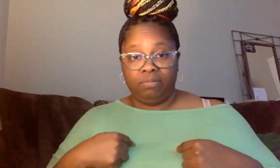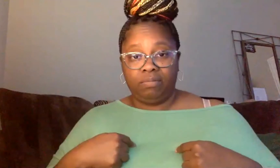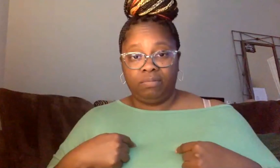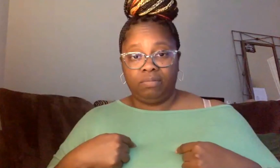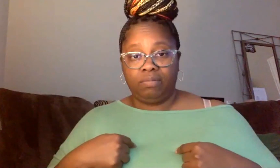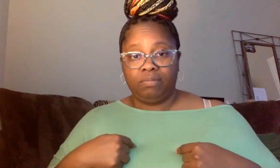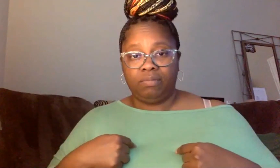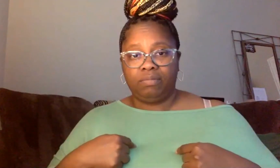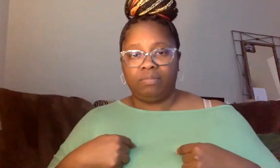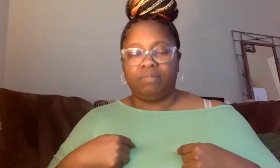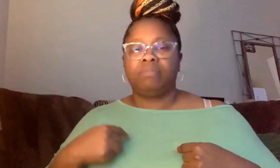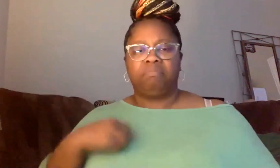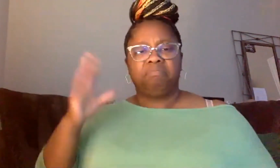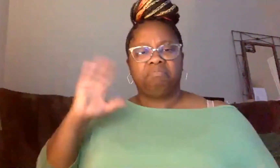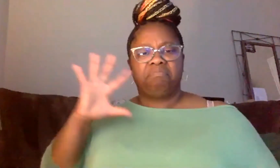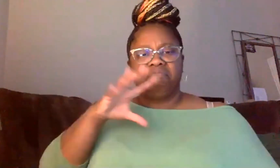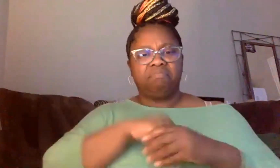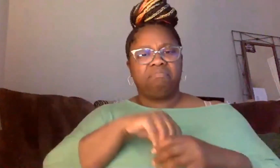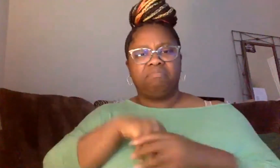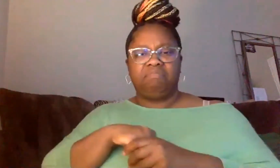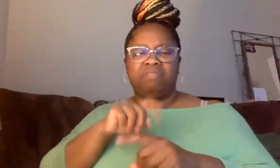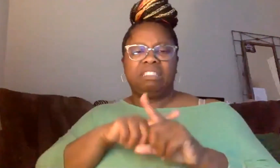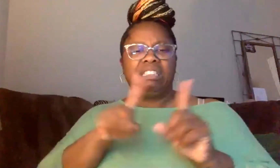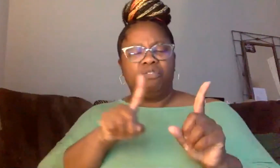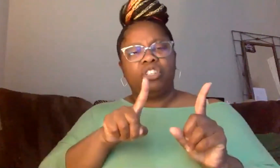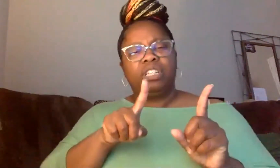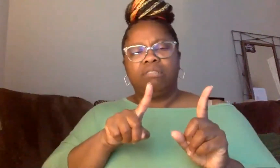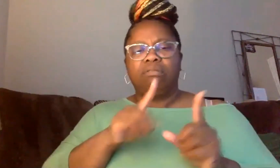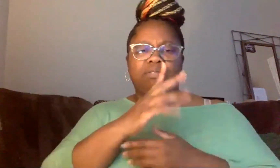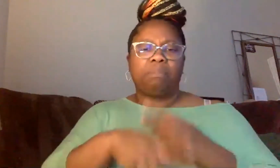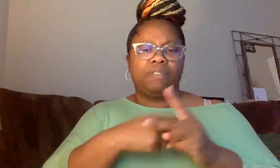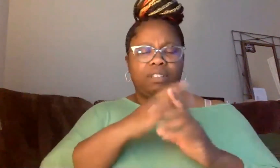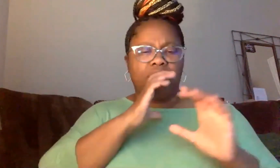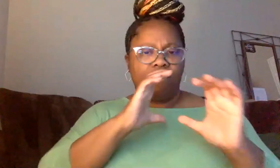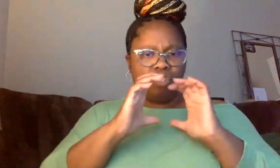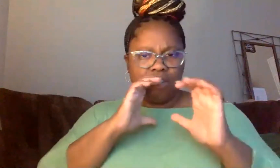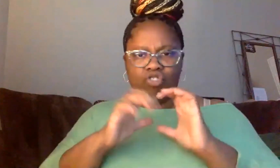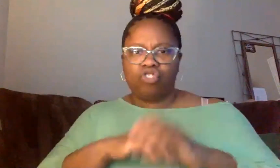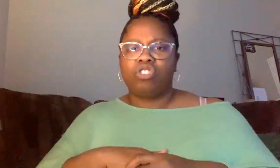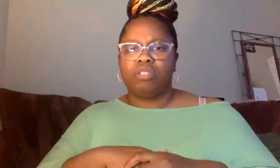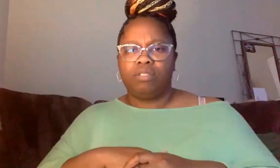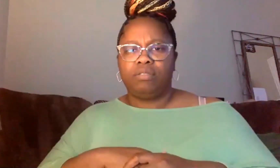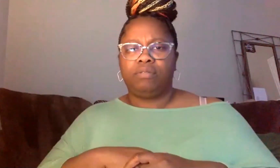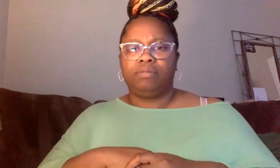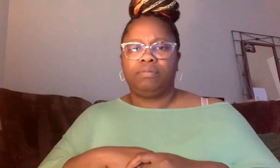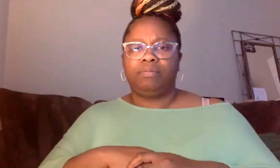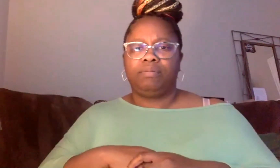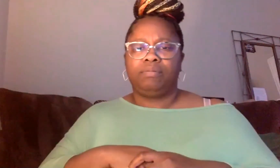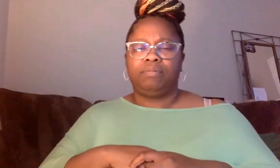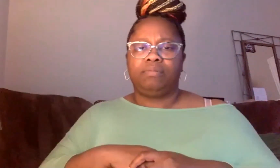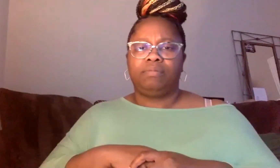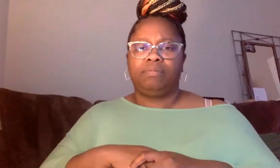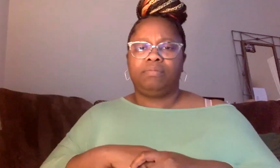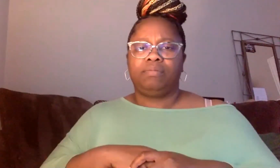all different spectrums of conversations. I have been in a conversation to where it's, there's not a